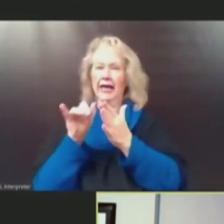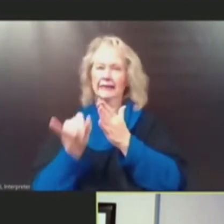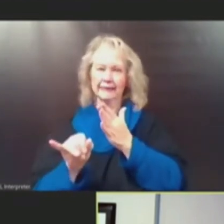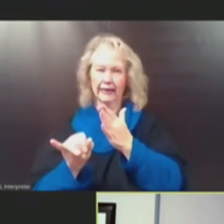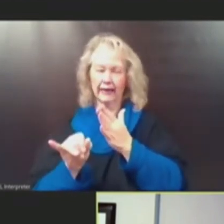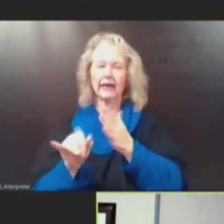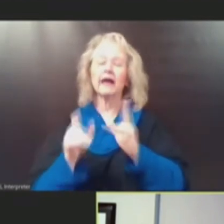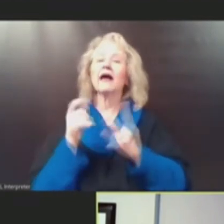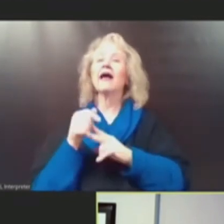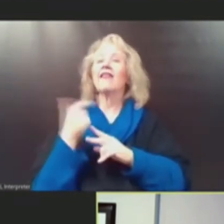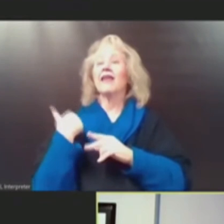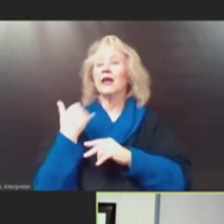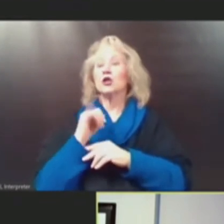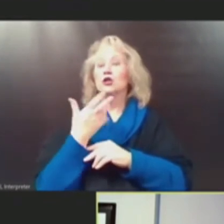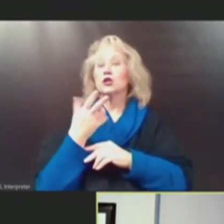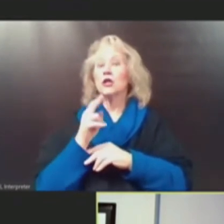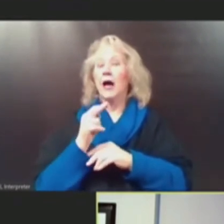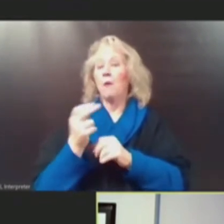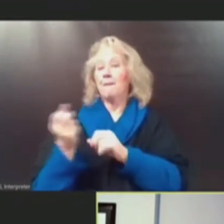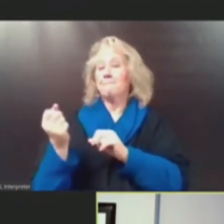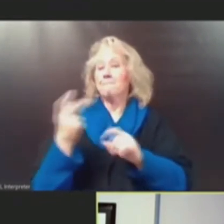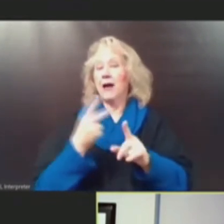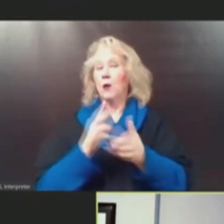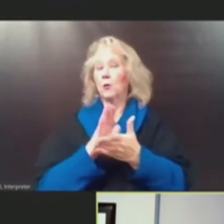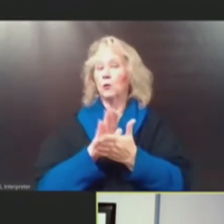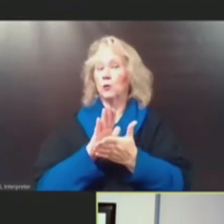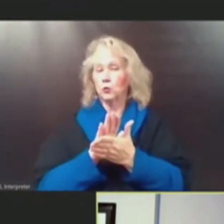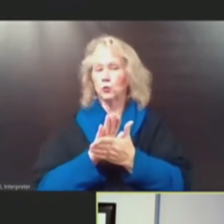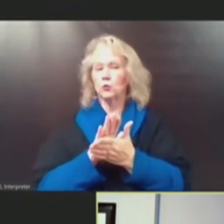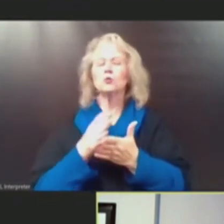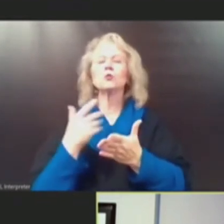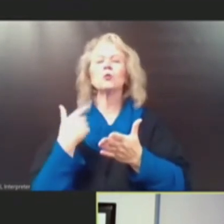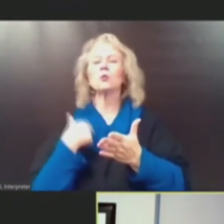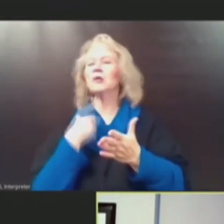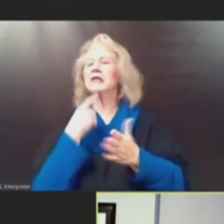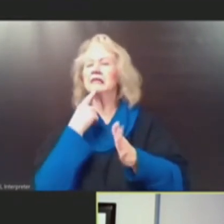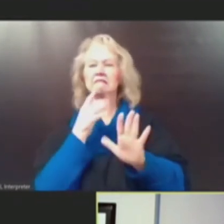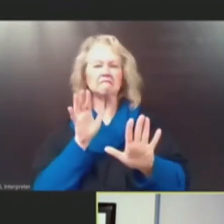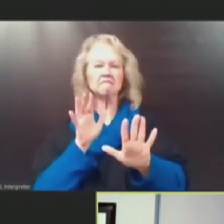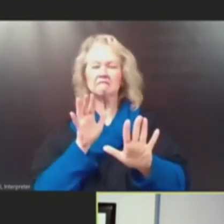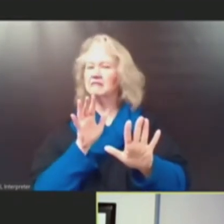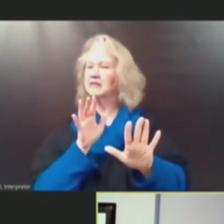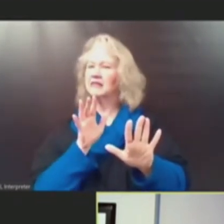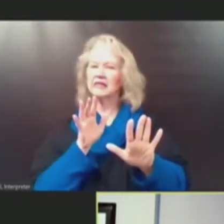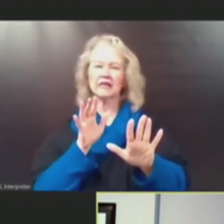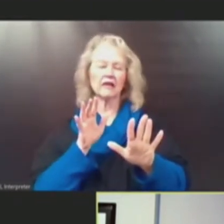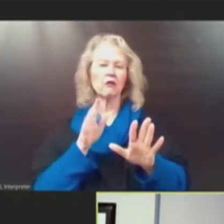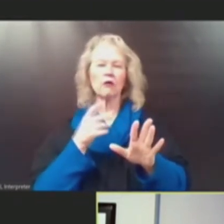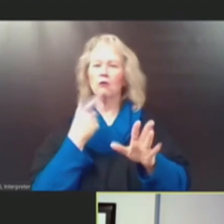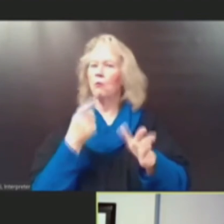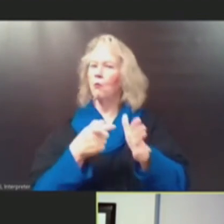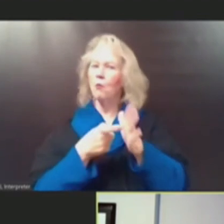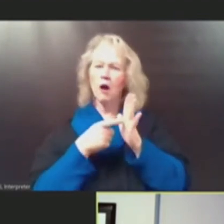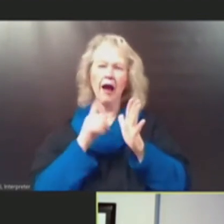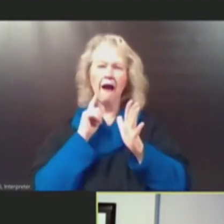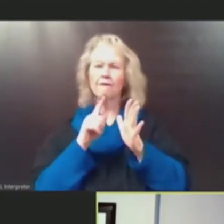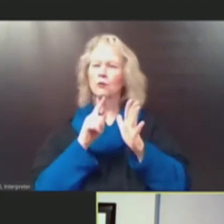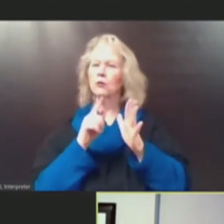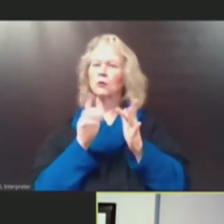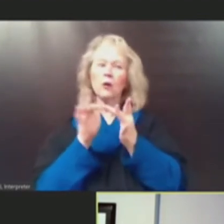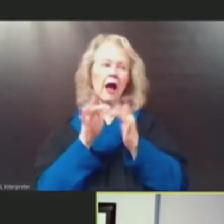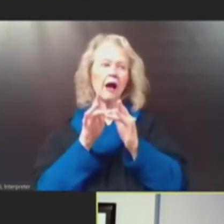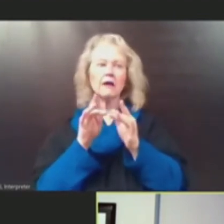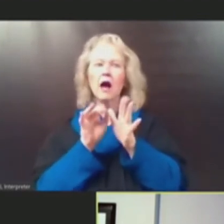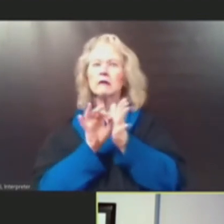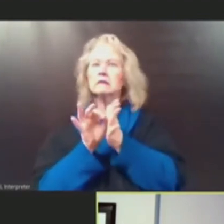January, when the kids came back to school, we moved to a model where we did not even suggest that you had to do contact tracing within